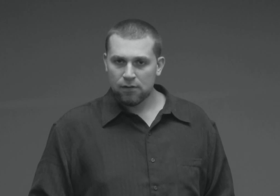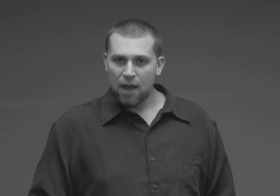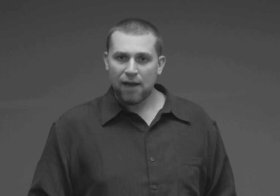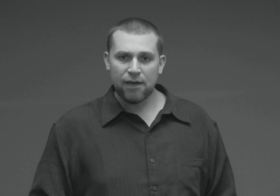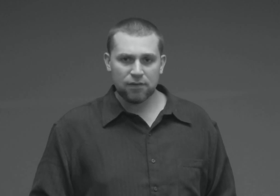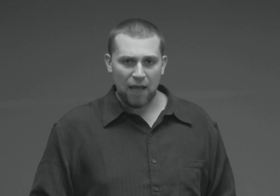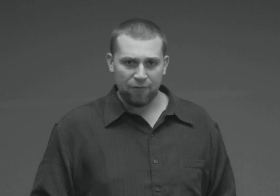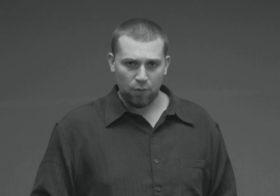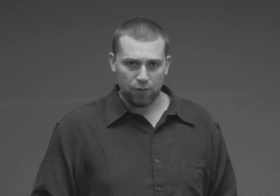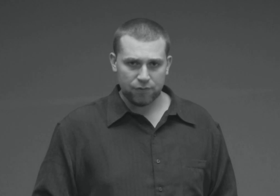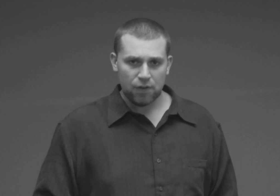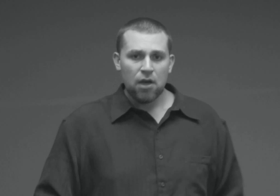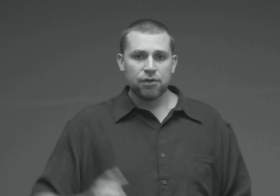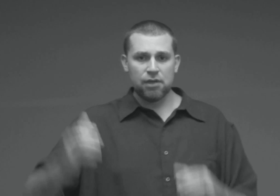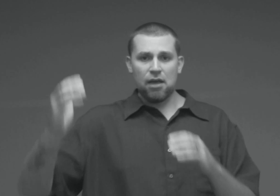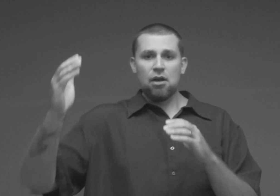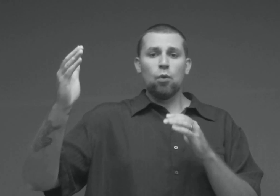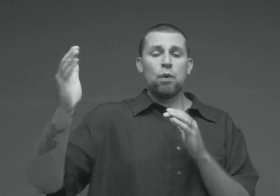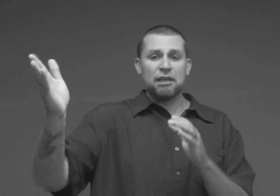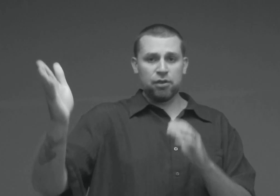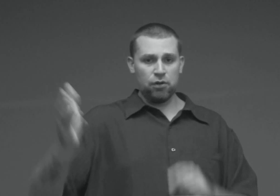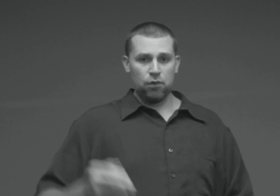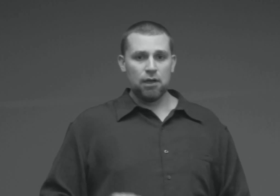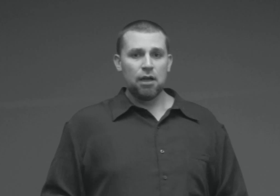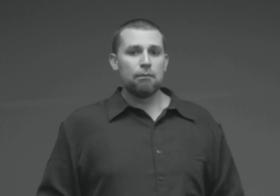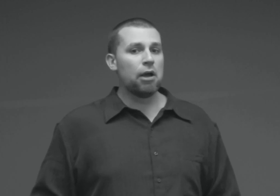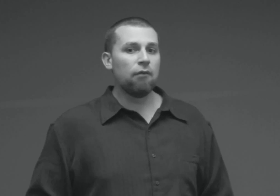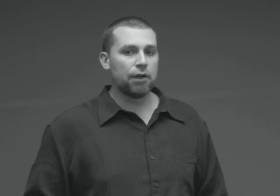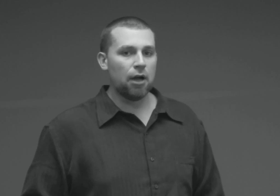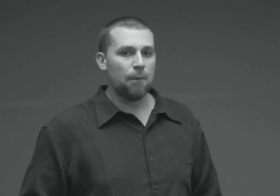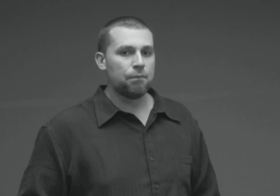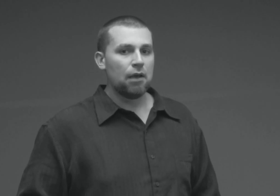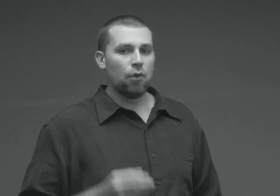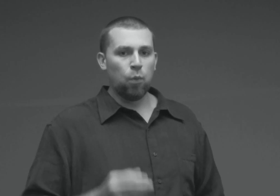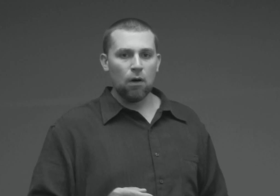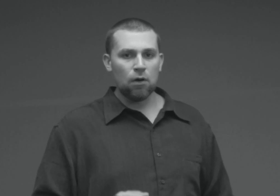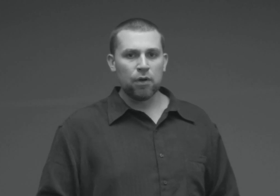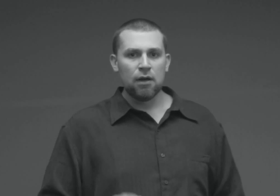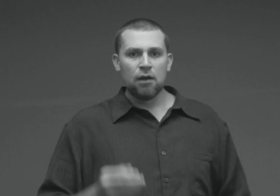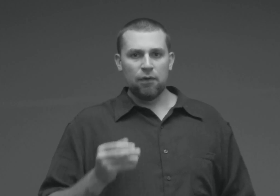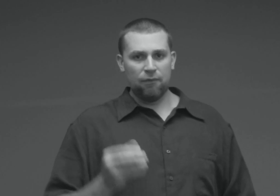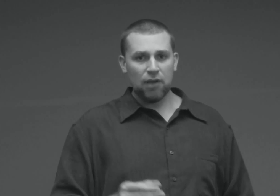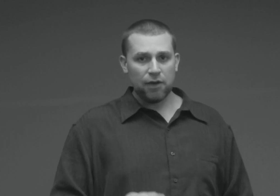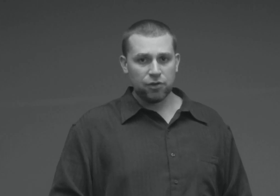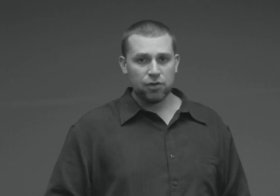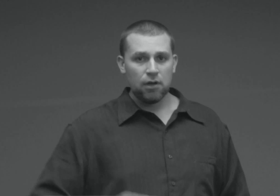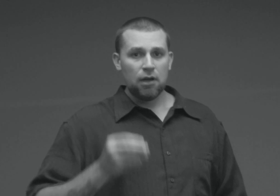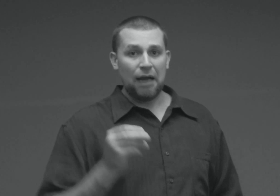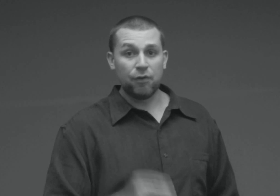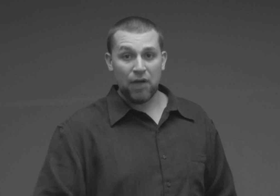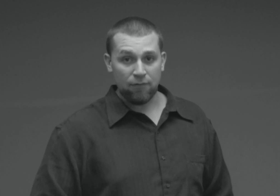and his life force, so that we too may overcome the world, the flesh, and the devil.